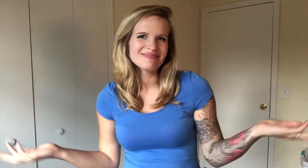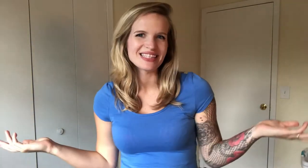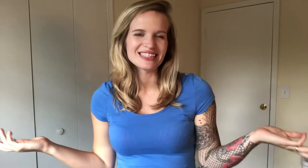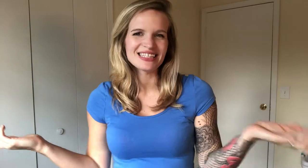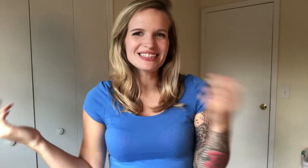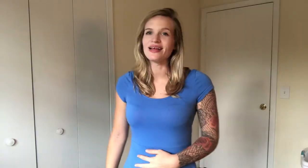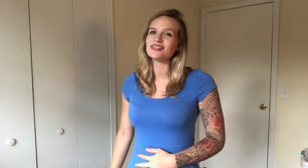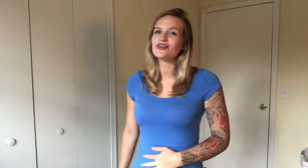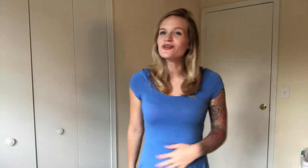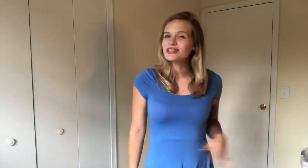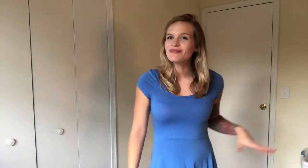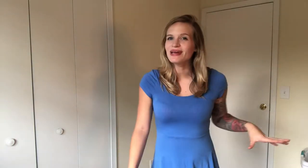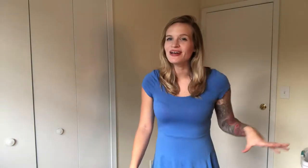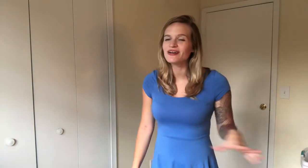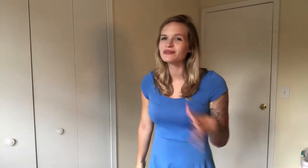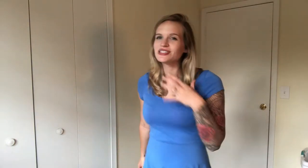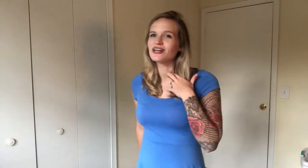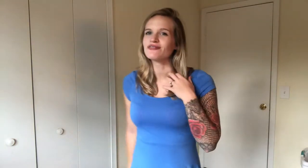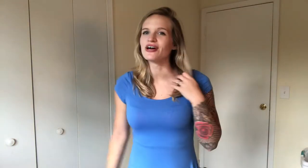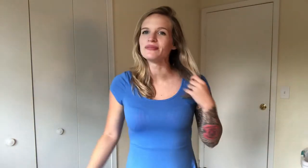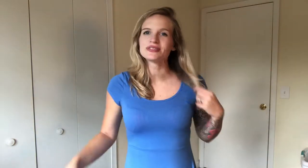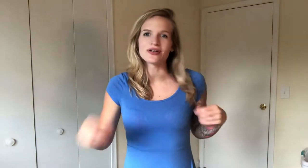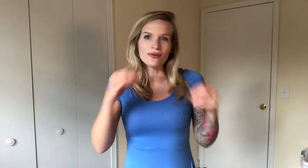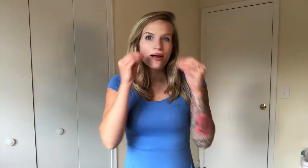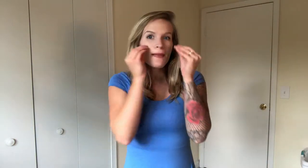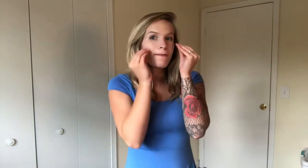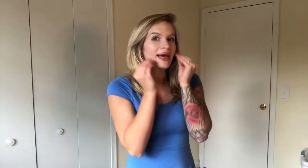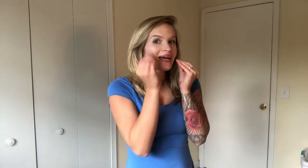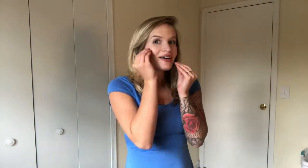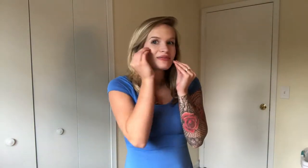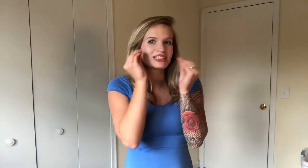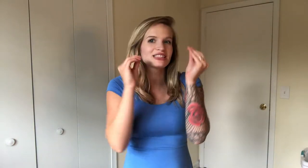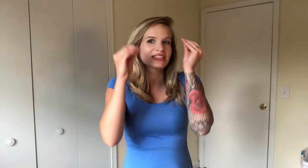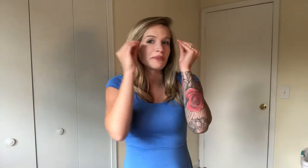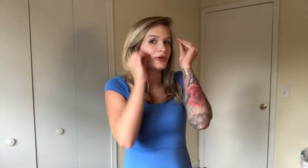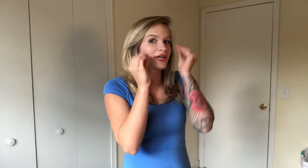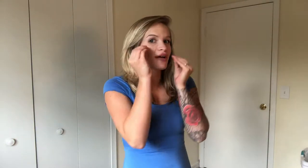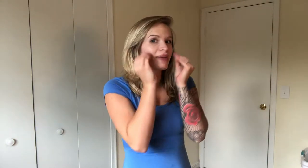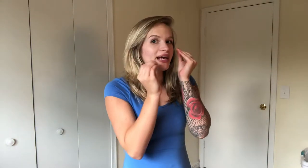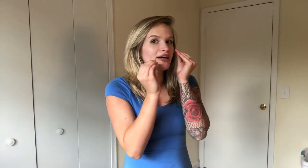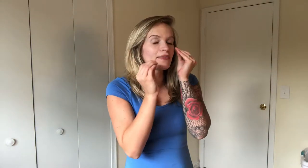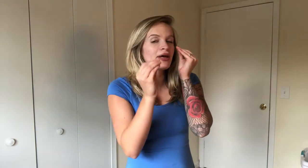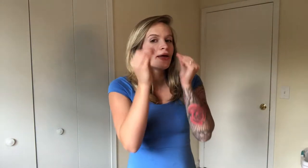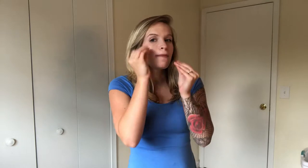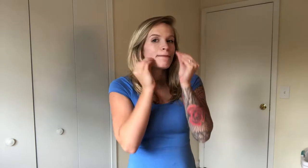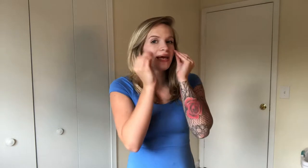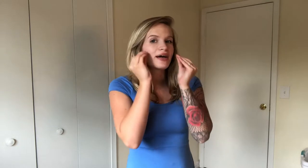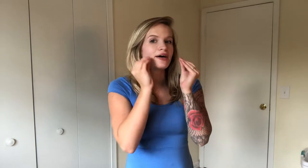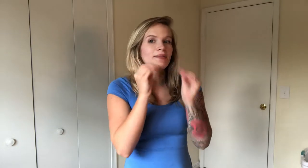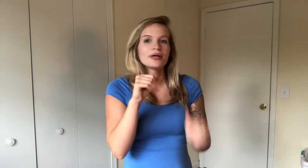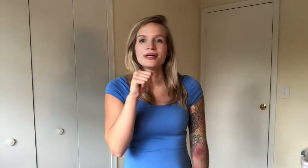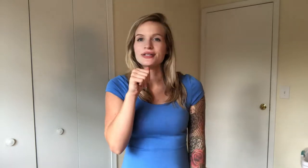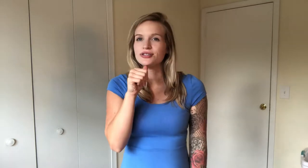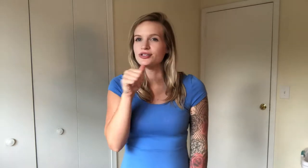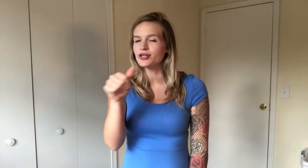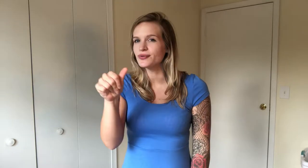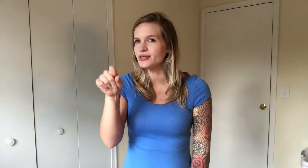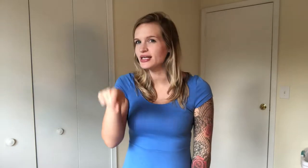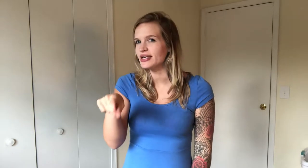makes sense. And don't need makeup to cover up. So makeup this is just like putting on makeup. Makeup don't need.